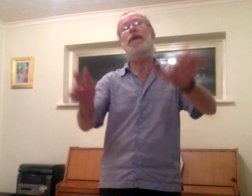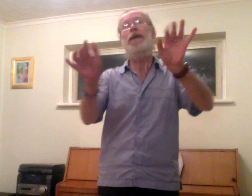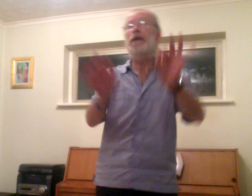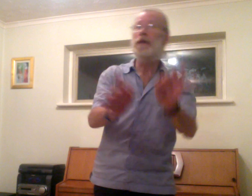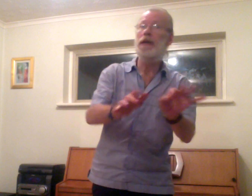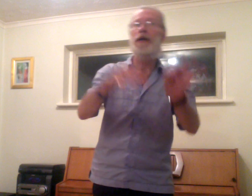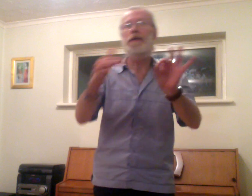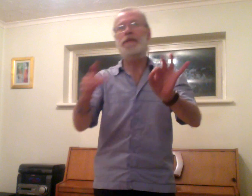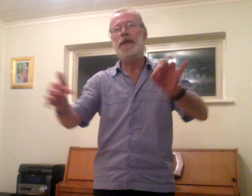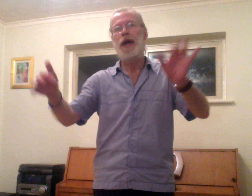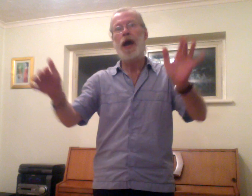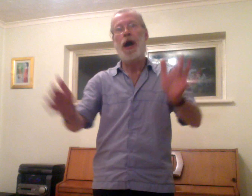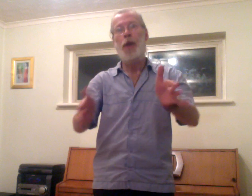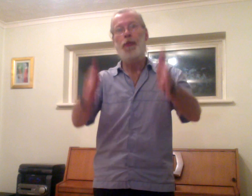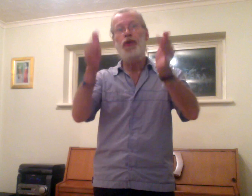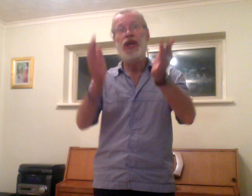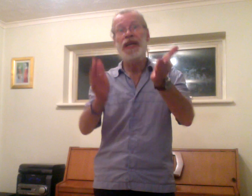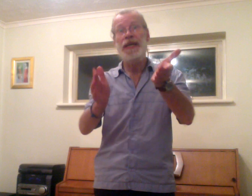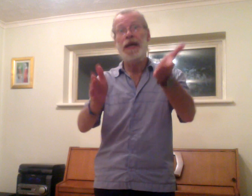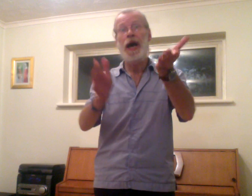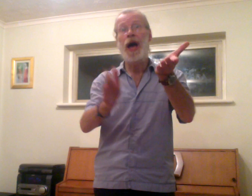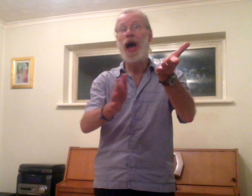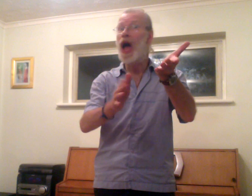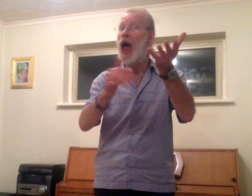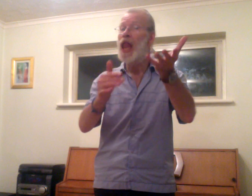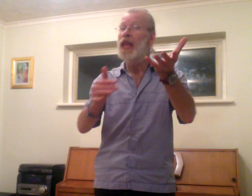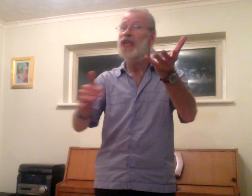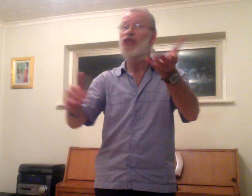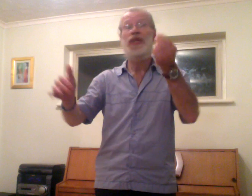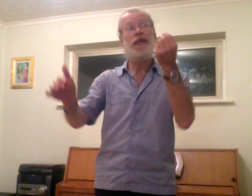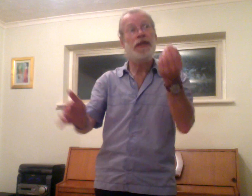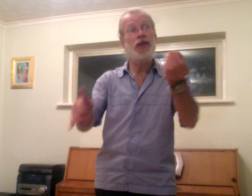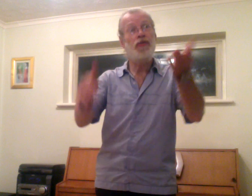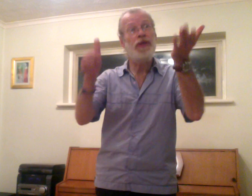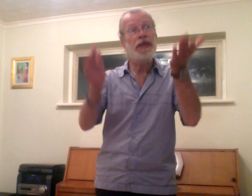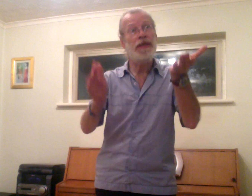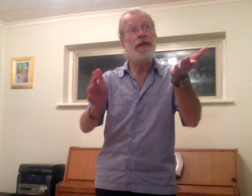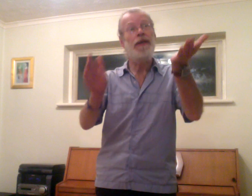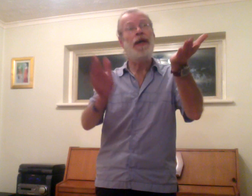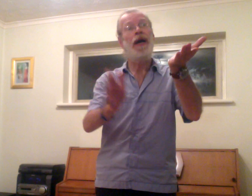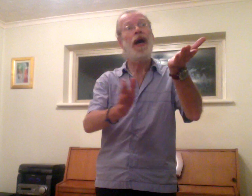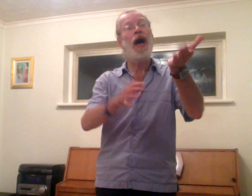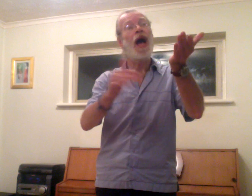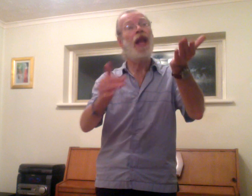reality, reality